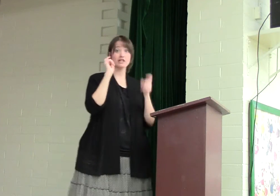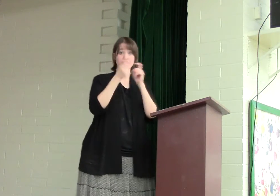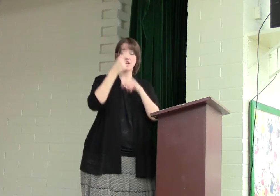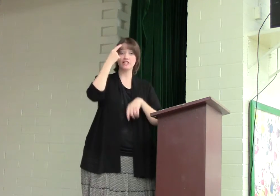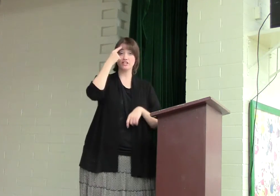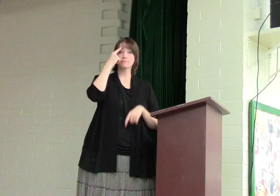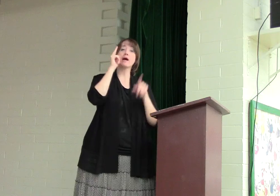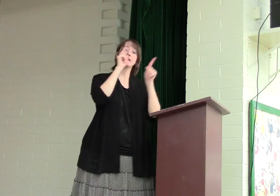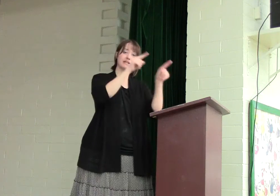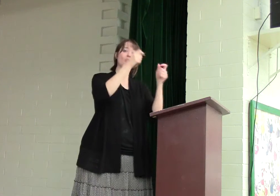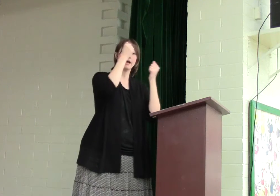he changed his mind and he went.